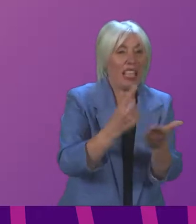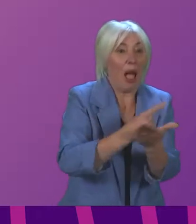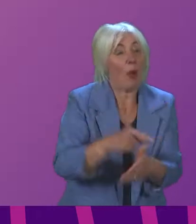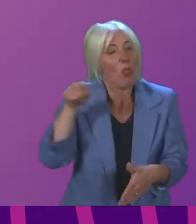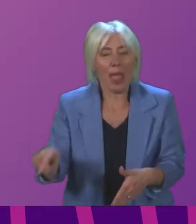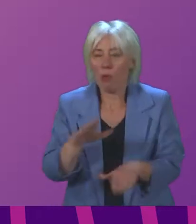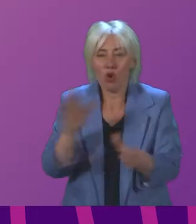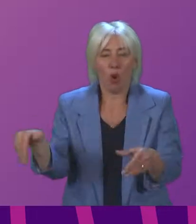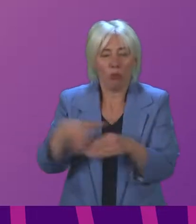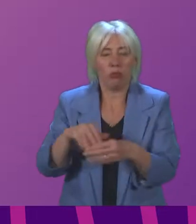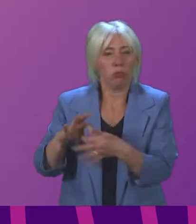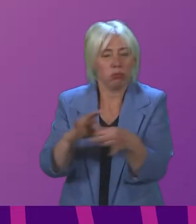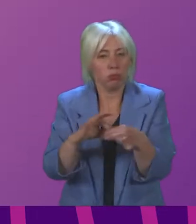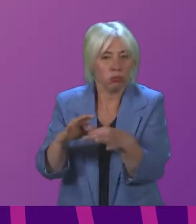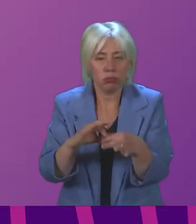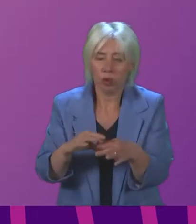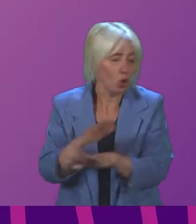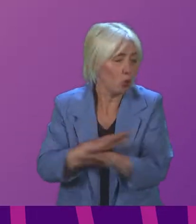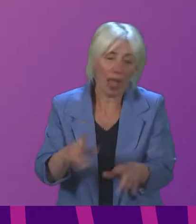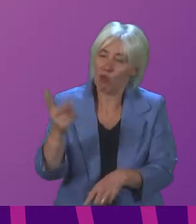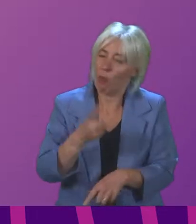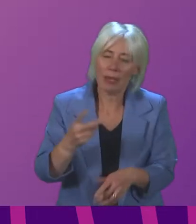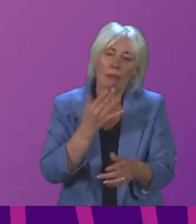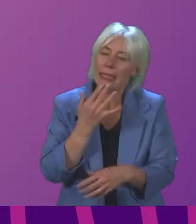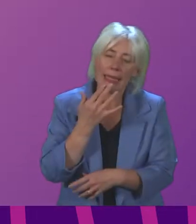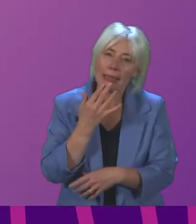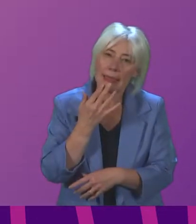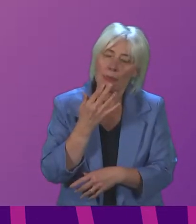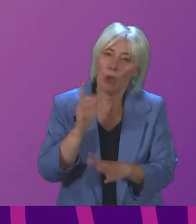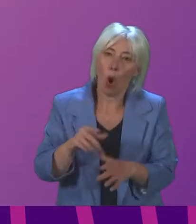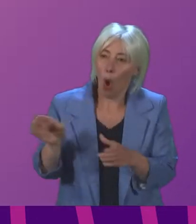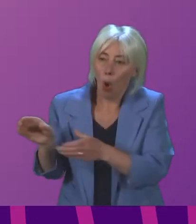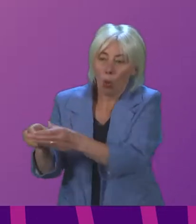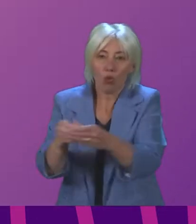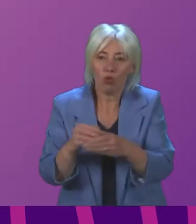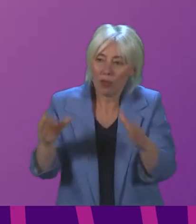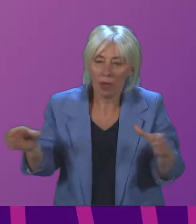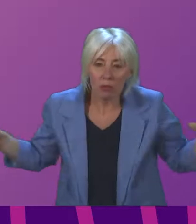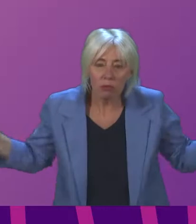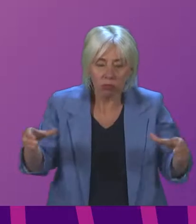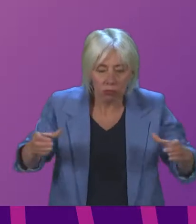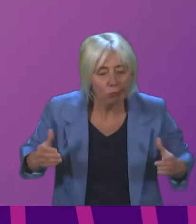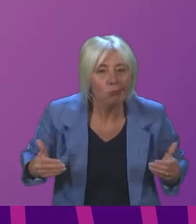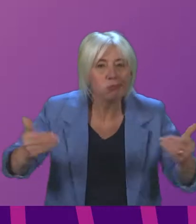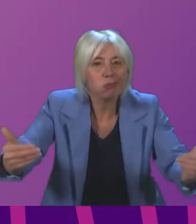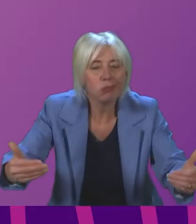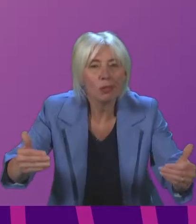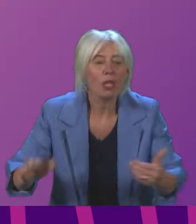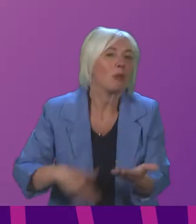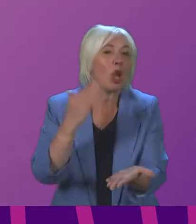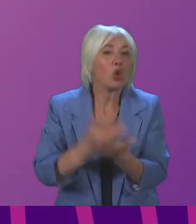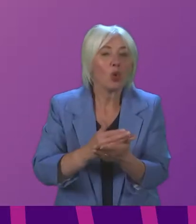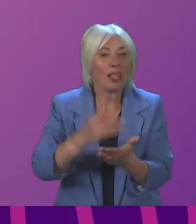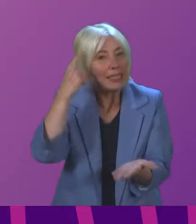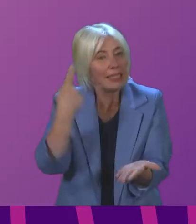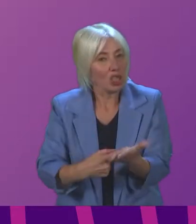this chamber that our recovery journey must not repeat those mistakes. We must take all of these groups with us, and that includes ensuring that decisions made